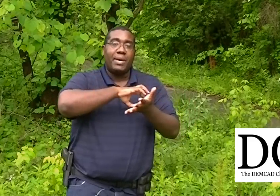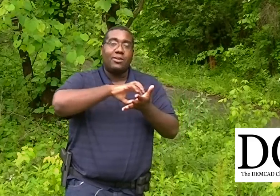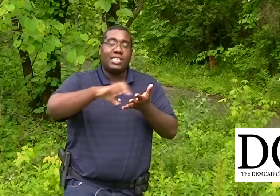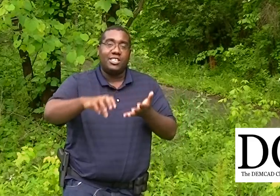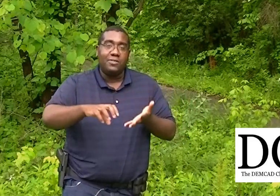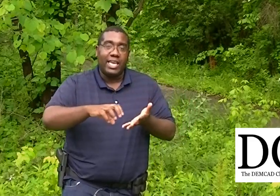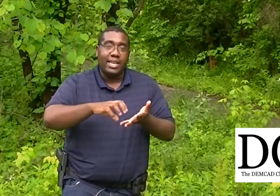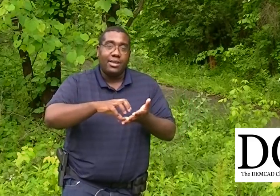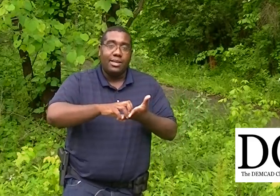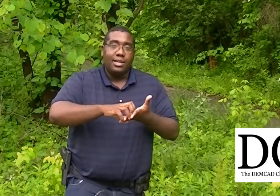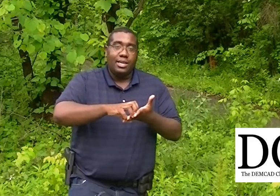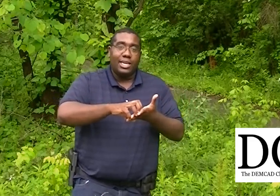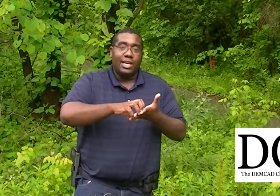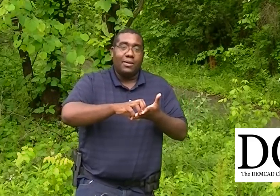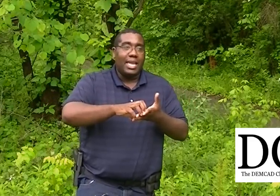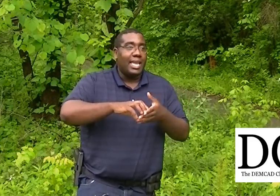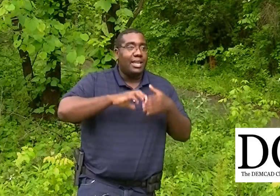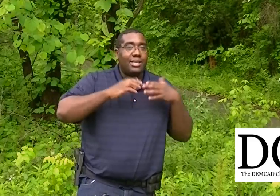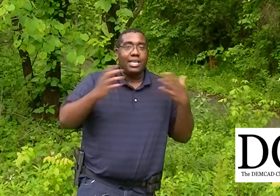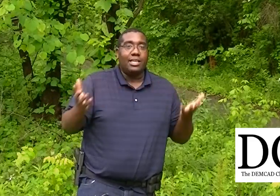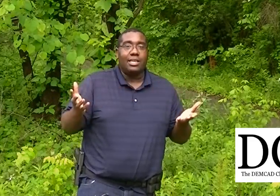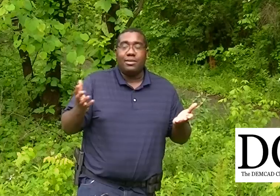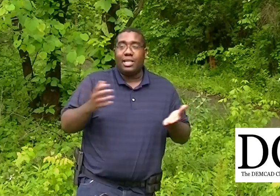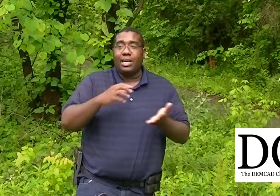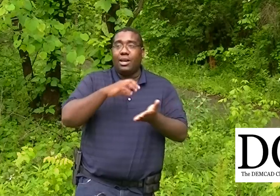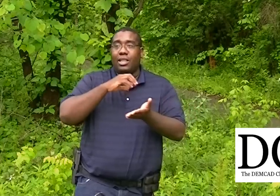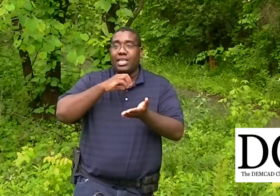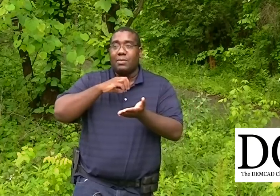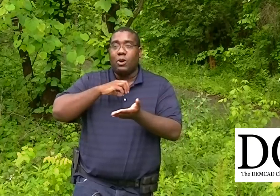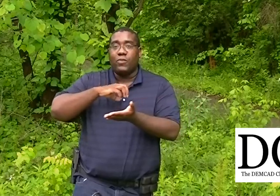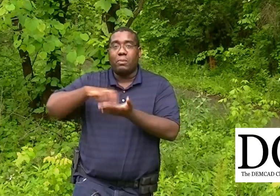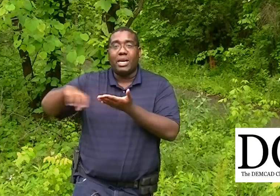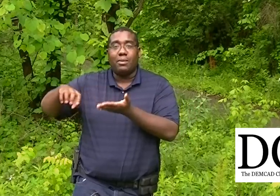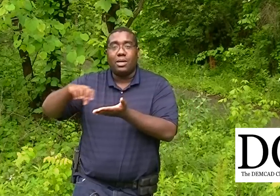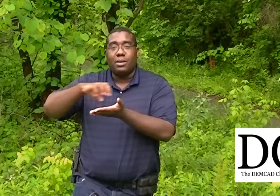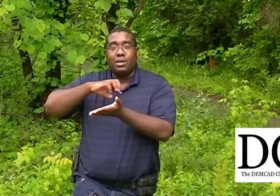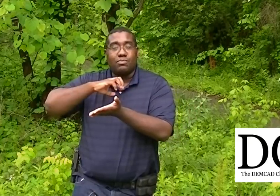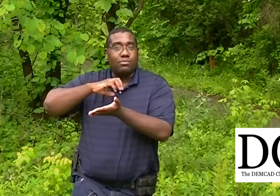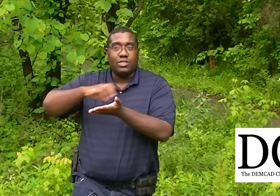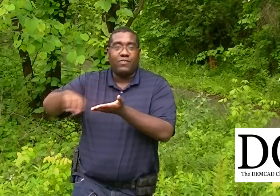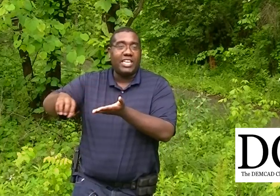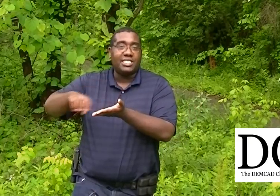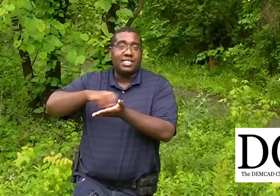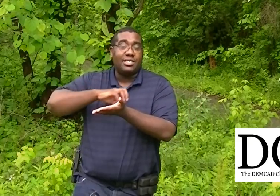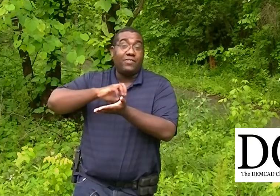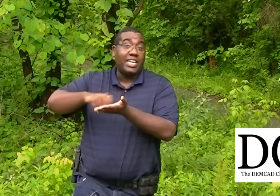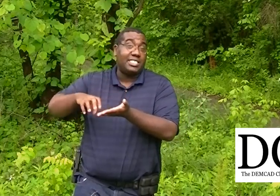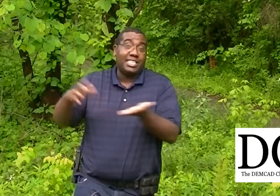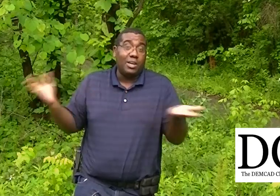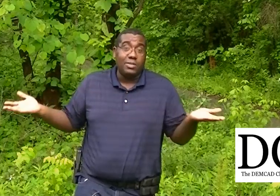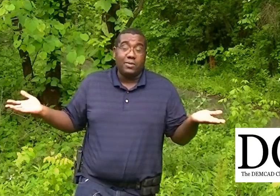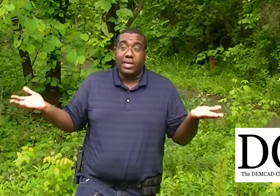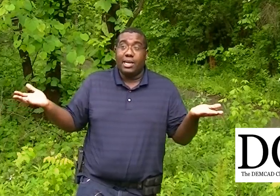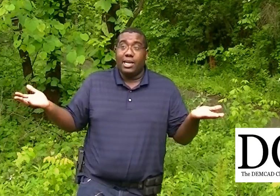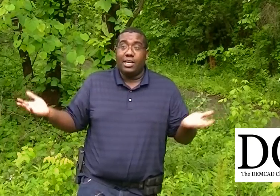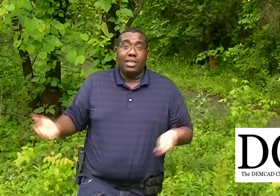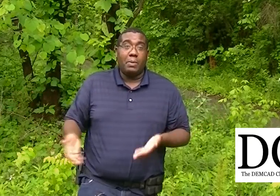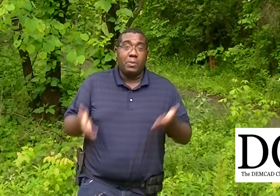of models that do that, you know, and let them offer devices that don't do it. You know, let people